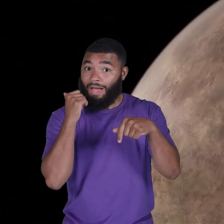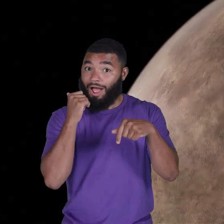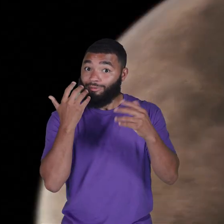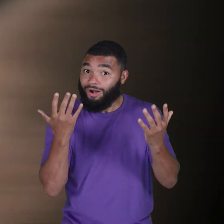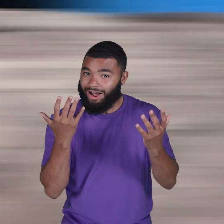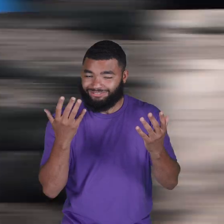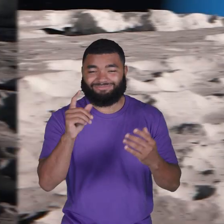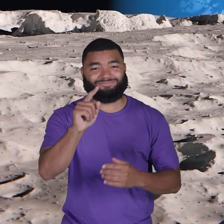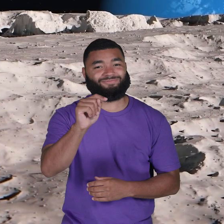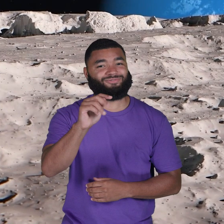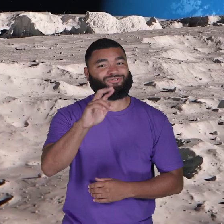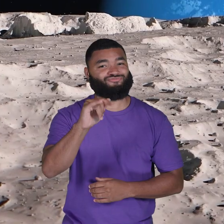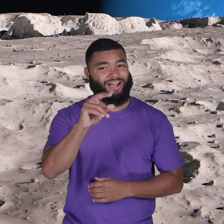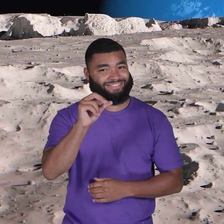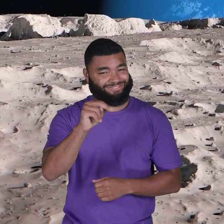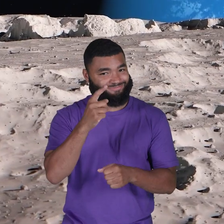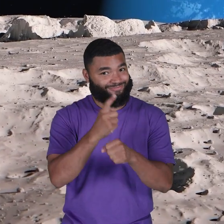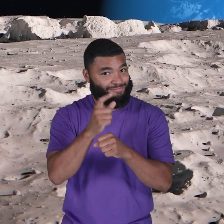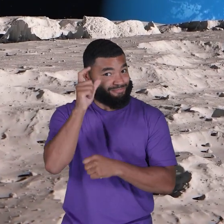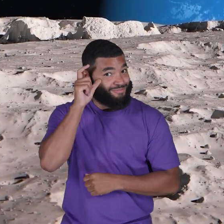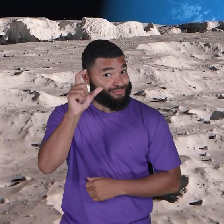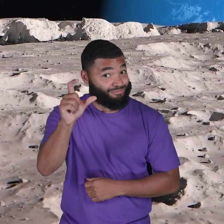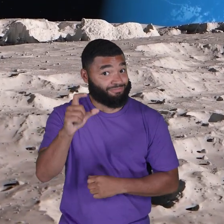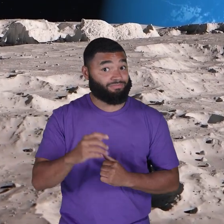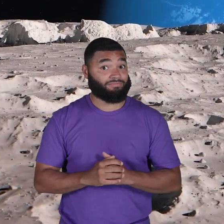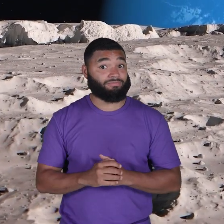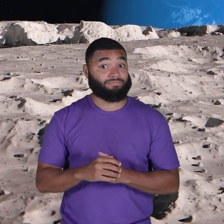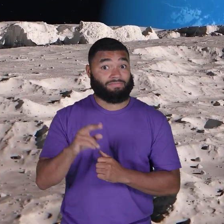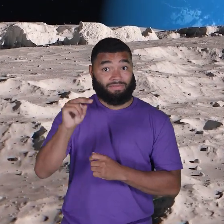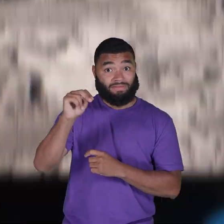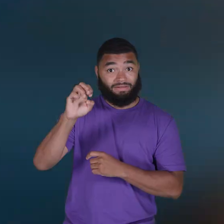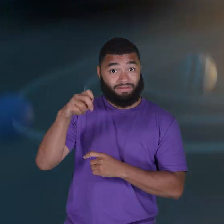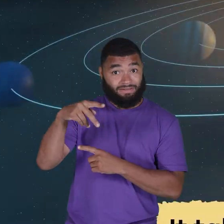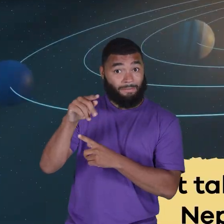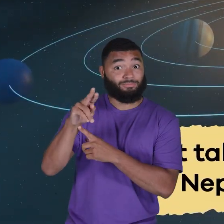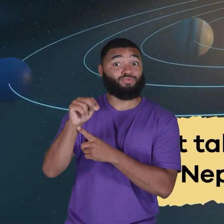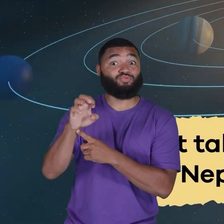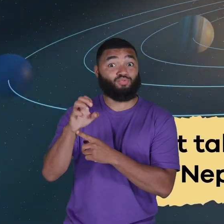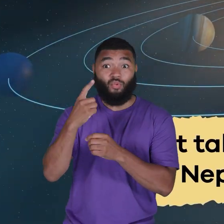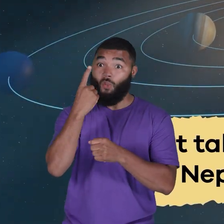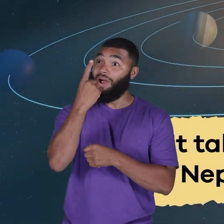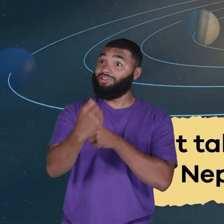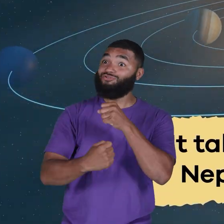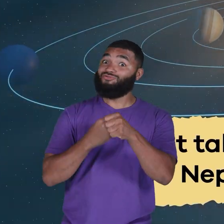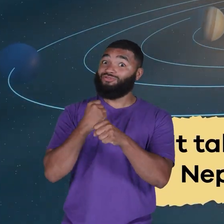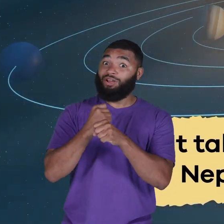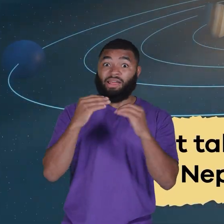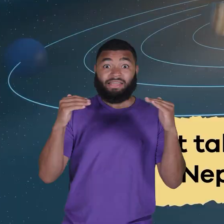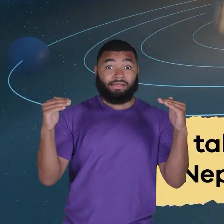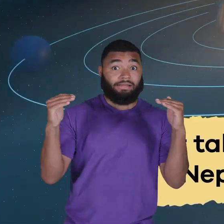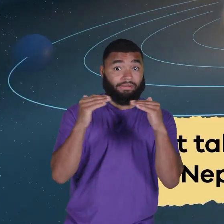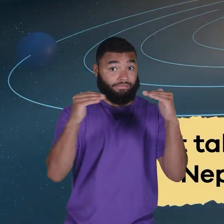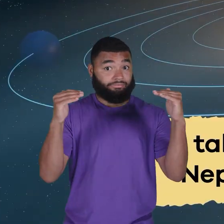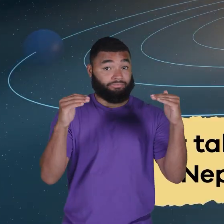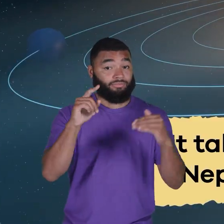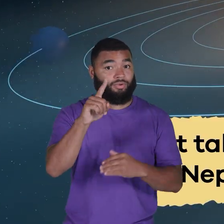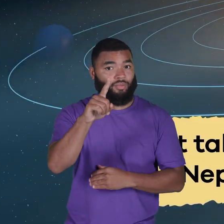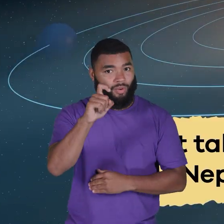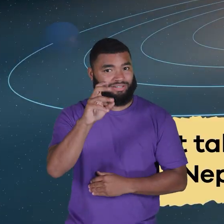A year on Neptune is really long. It takes 165 Earth years for Neptune